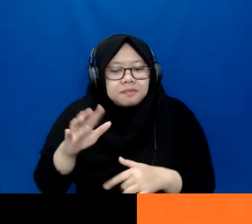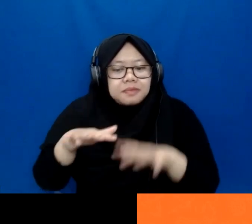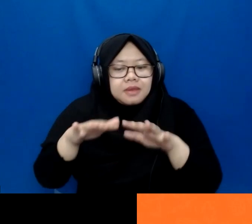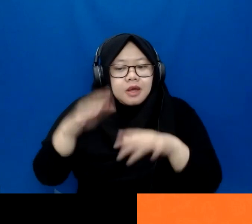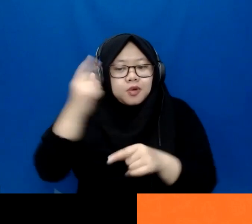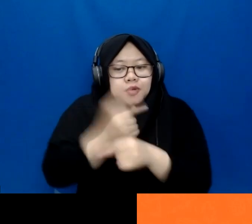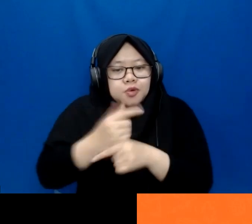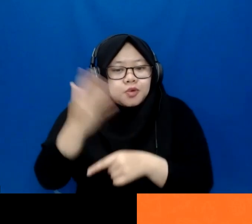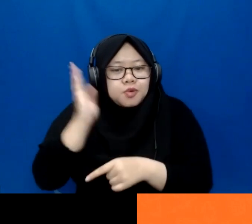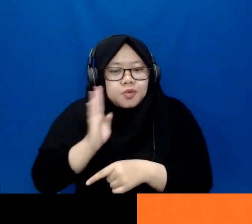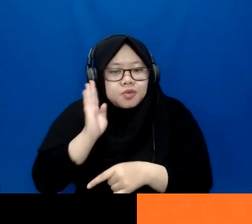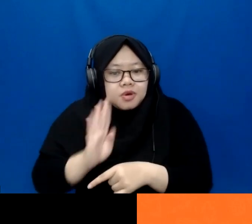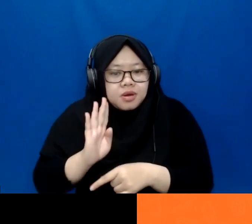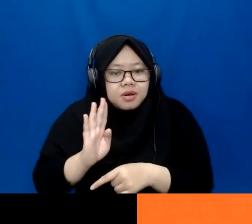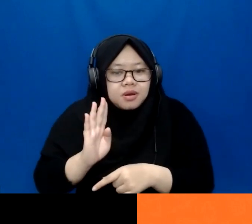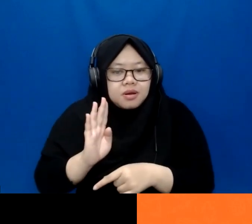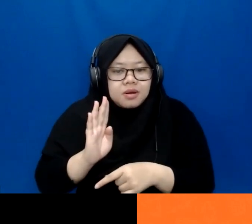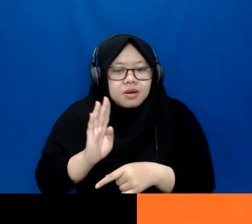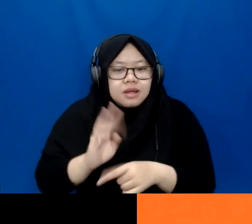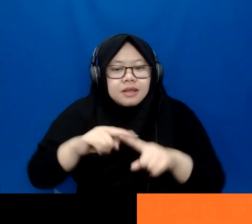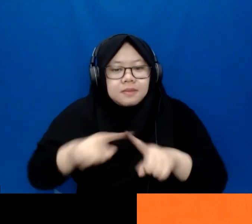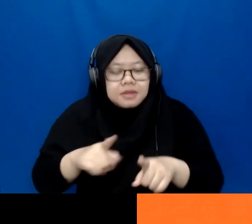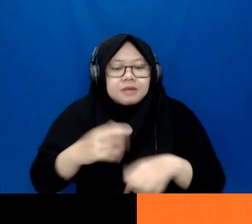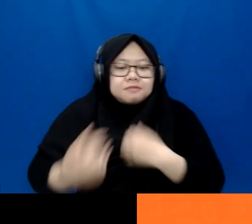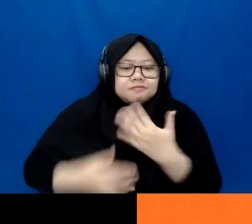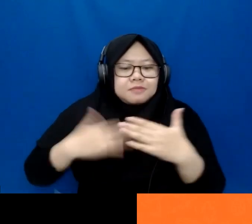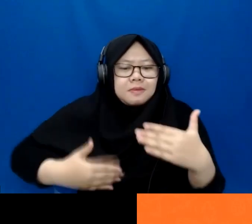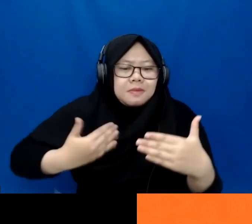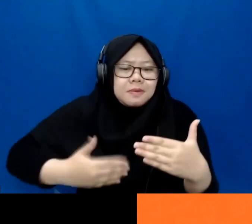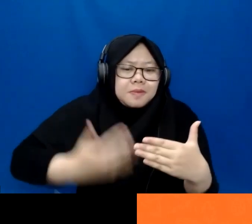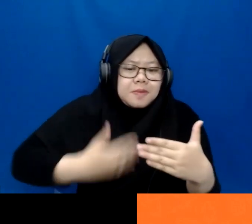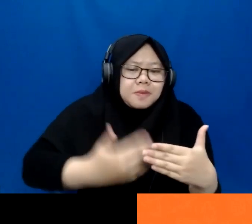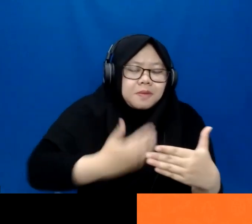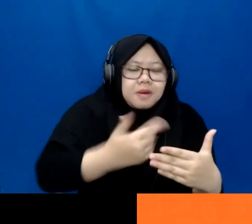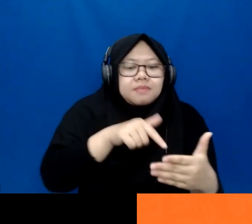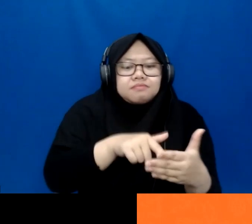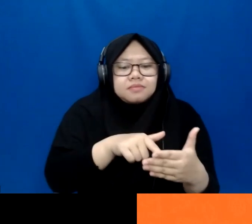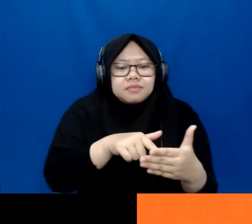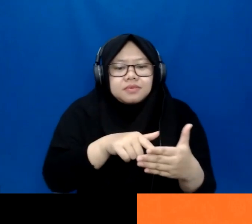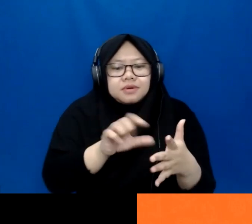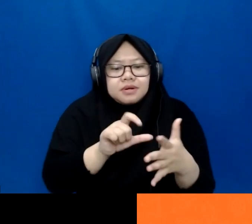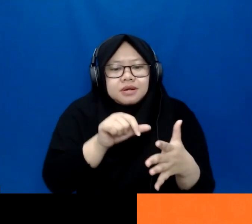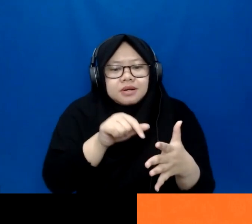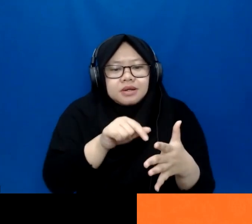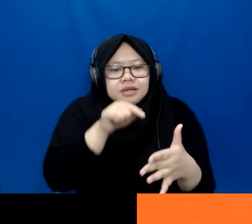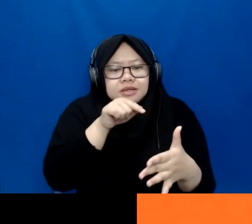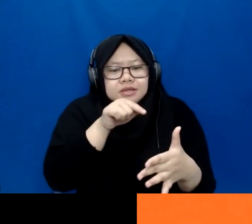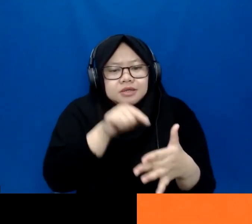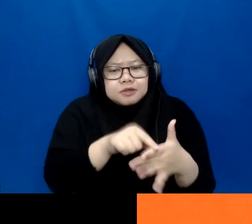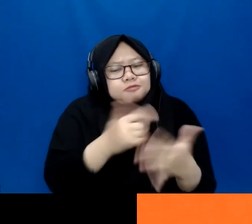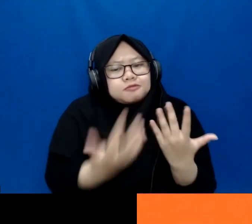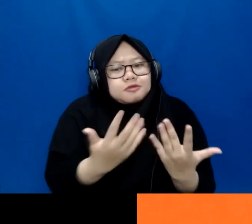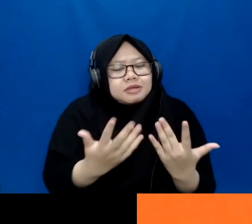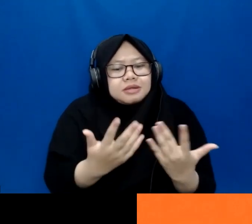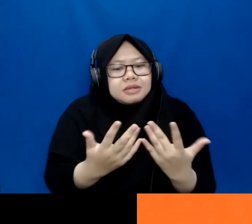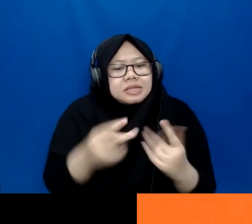very, you know, gung-ho by the time they reach, you know, 10, 15 years into their service, they're very jaded and they have different ways of